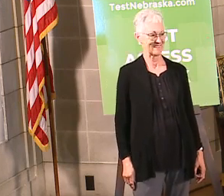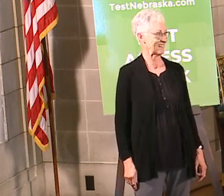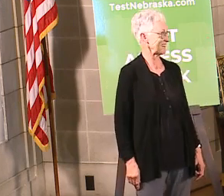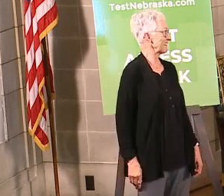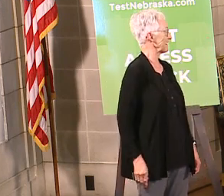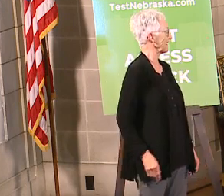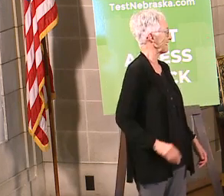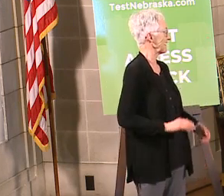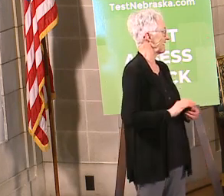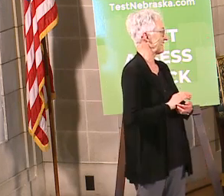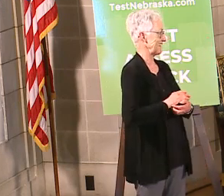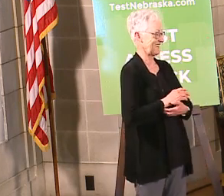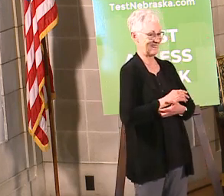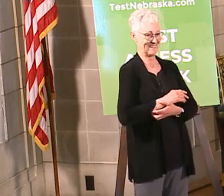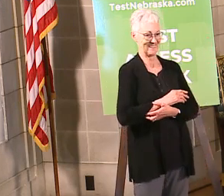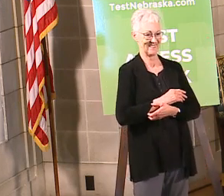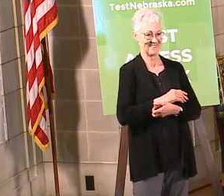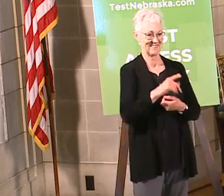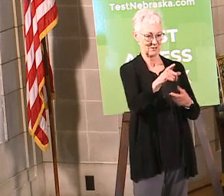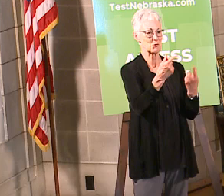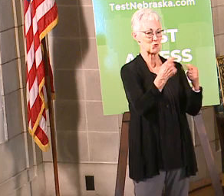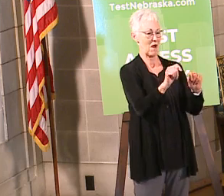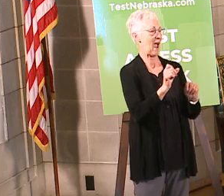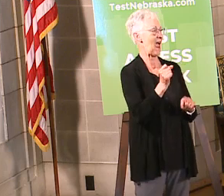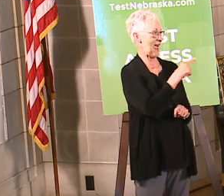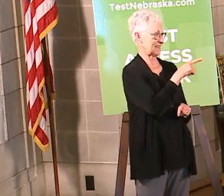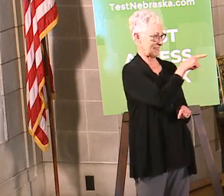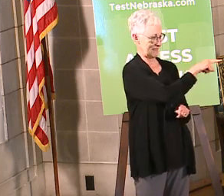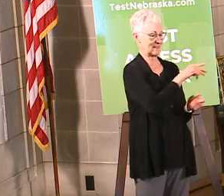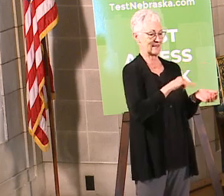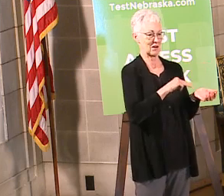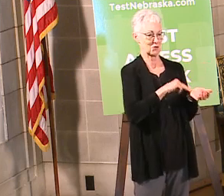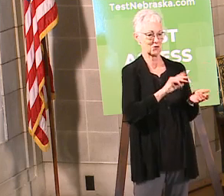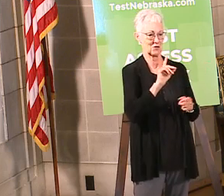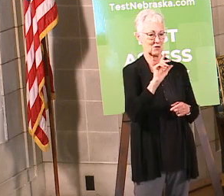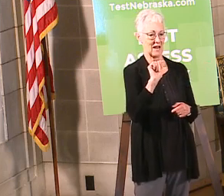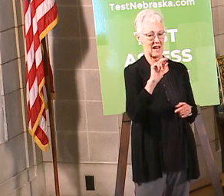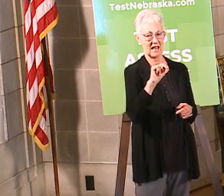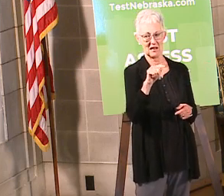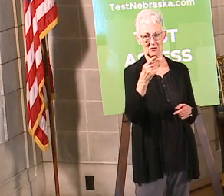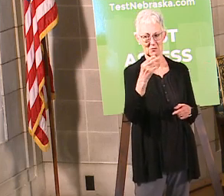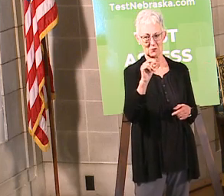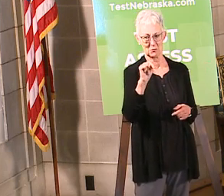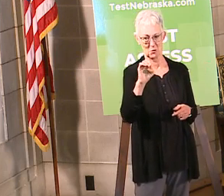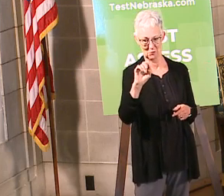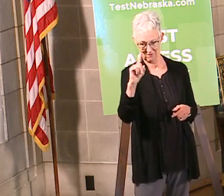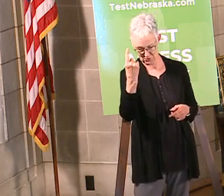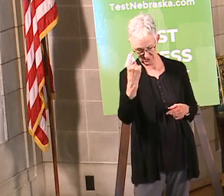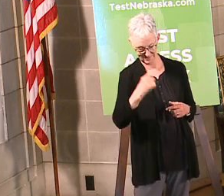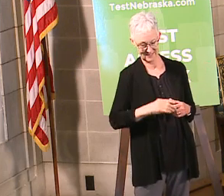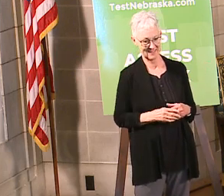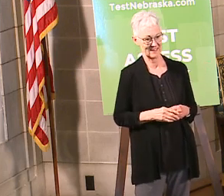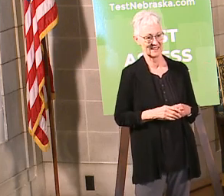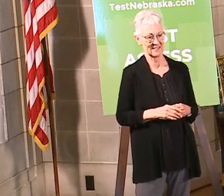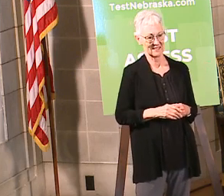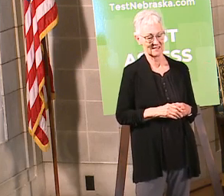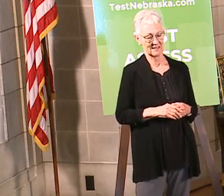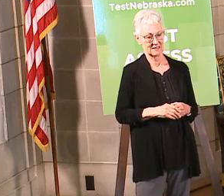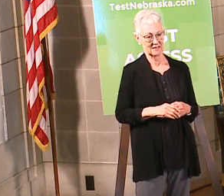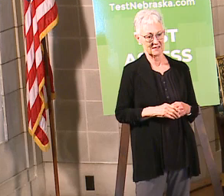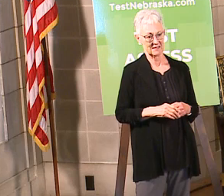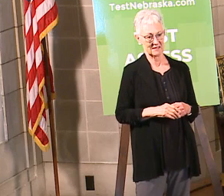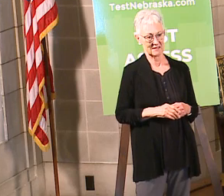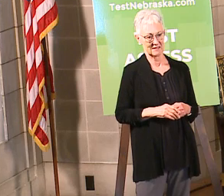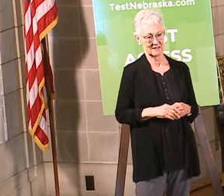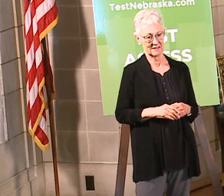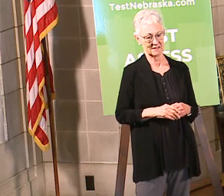try it on him first okay um when you're looking looking at the data and trying to decide how